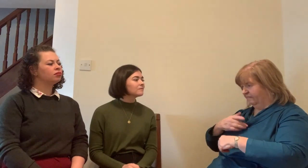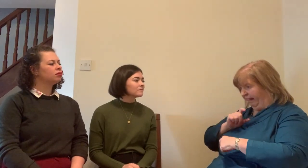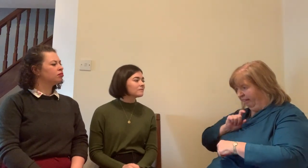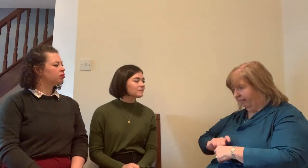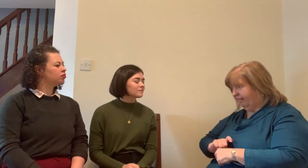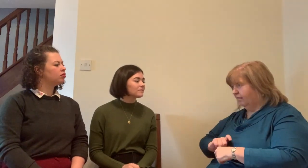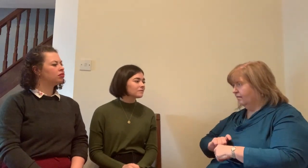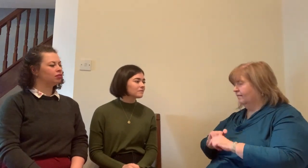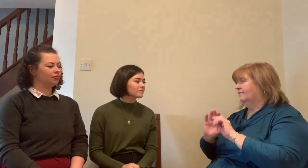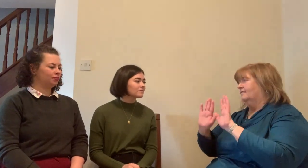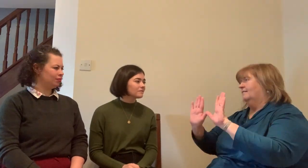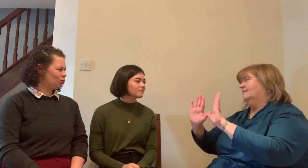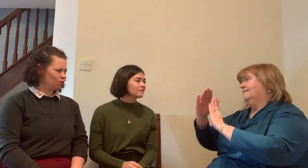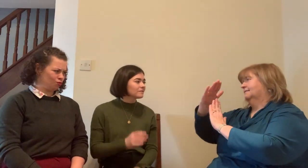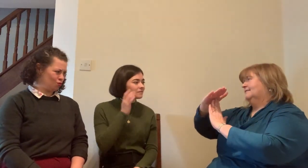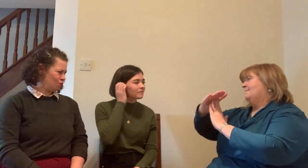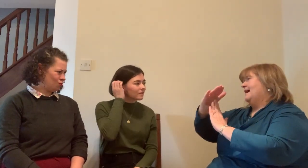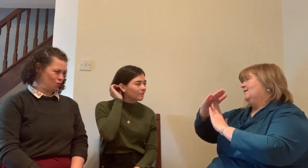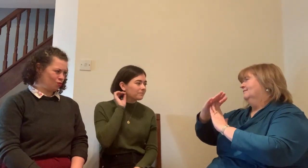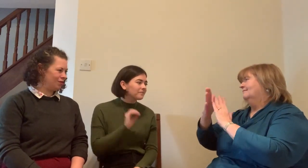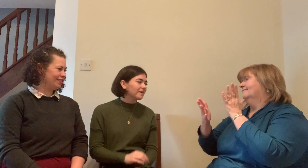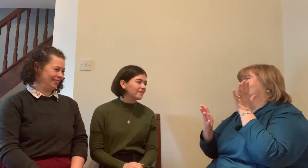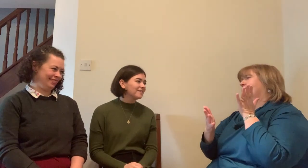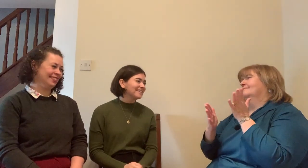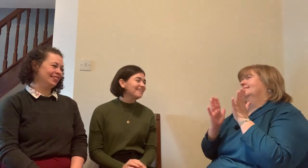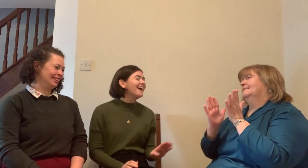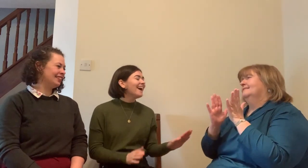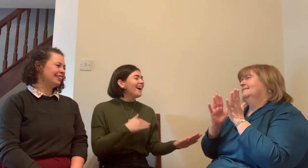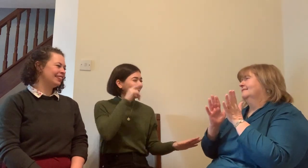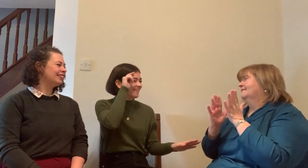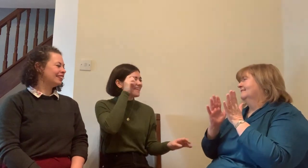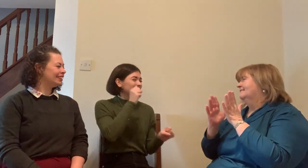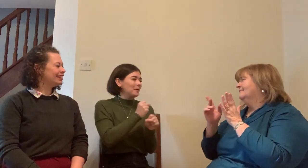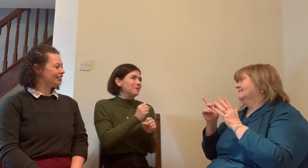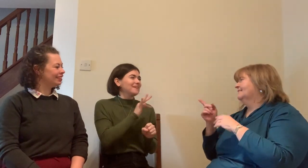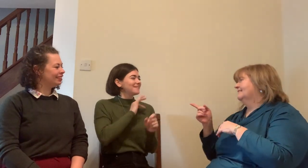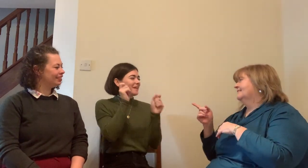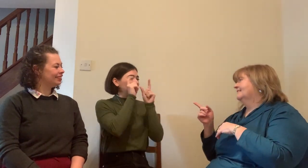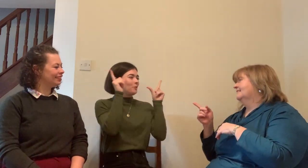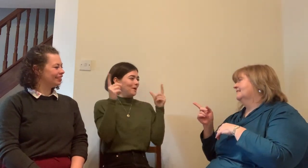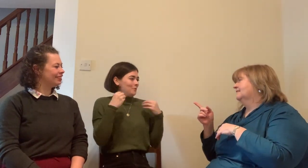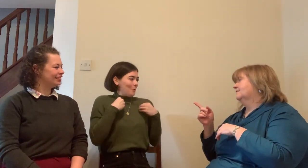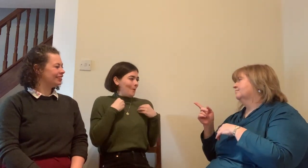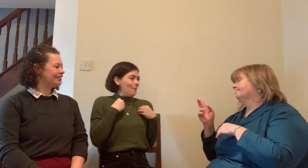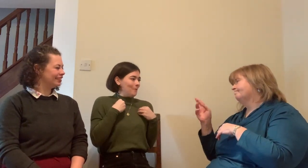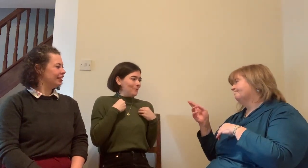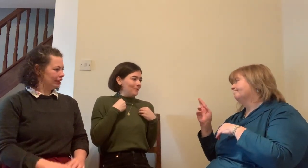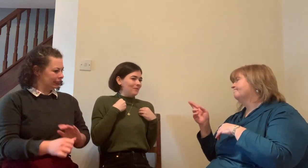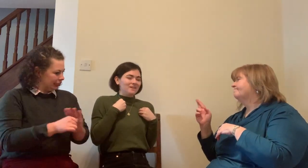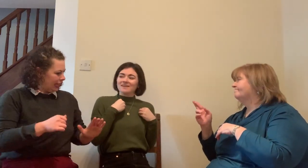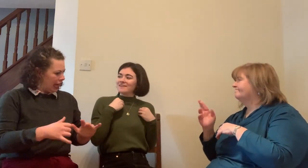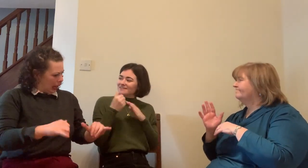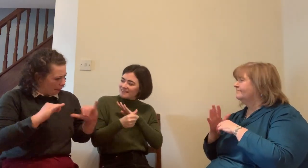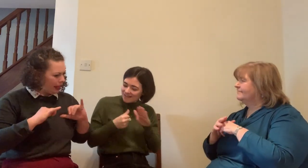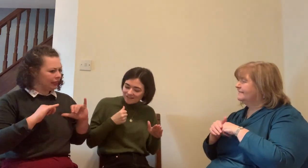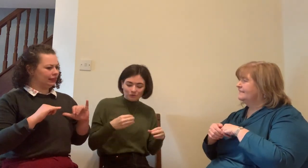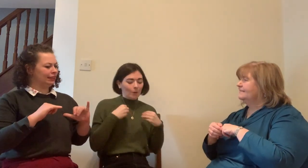are because without that knowing and awareness we don't know that we need deaf interpreters so that needs to change a bit the team the aspect the equality